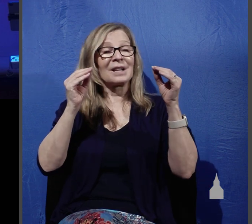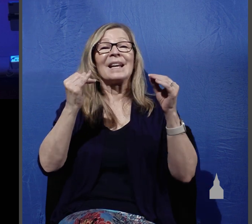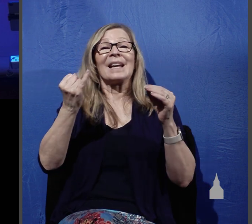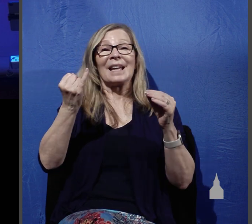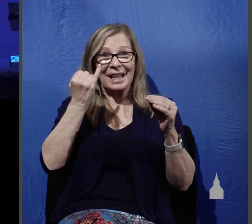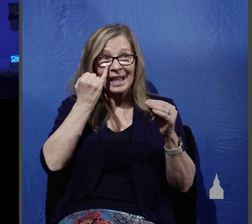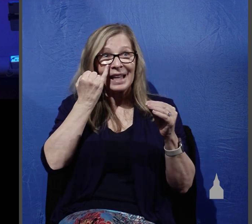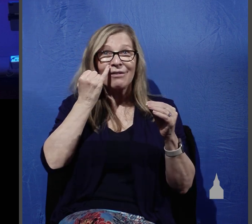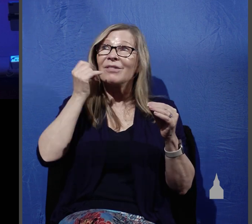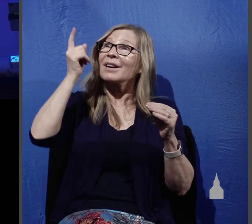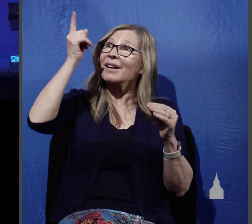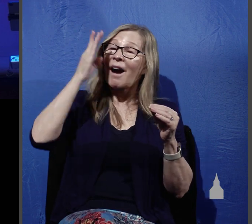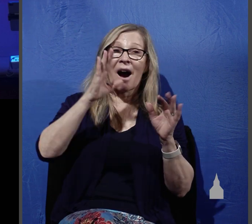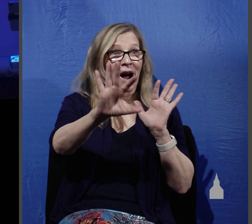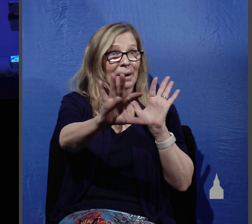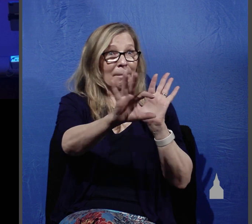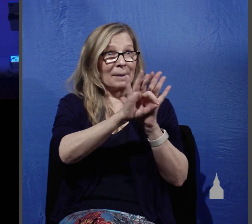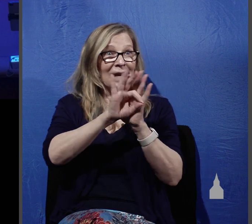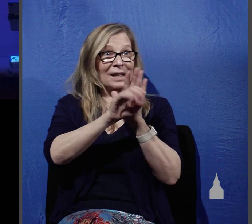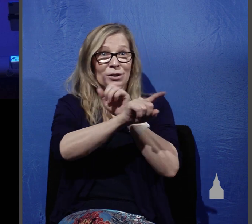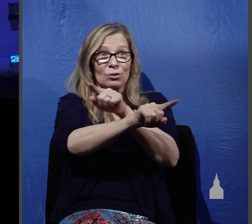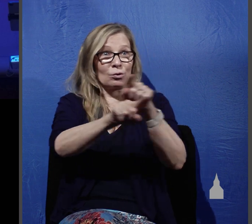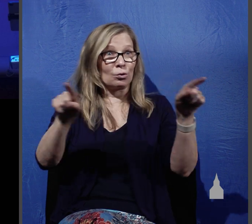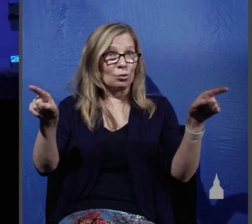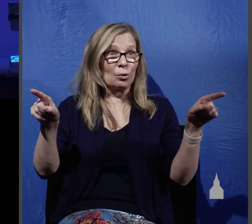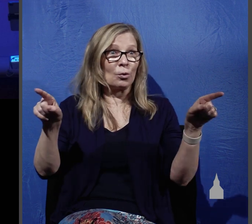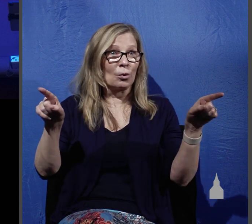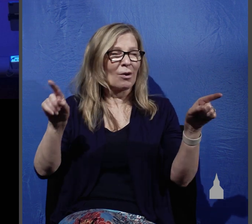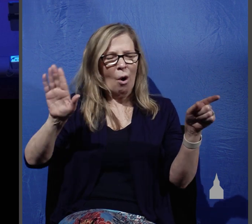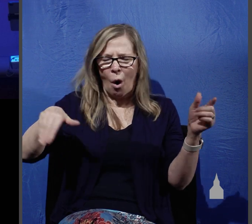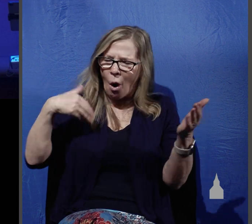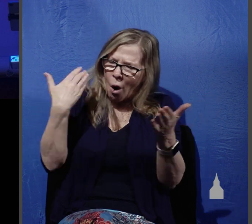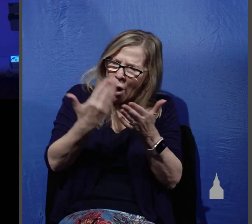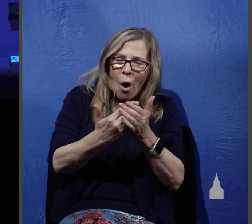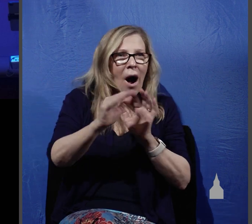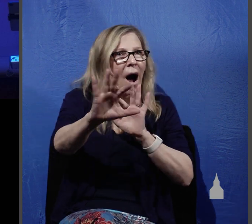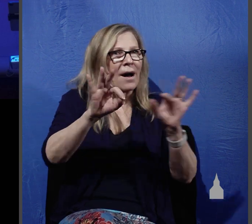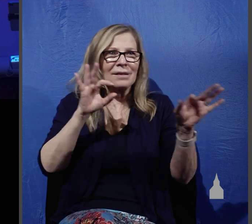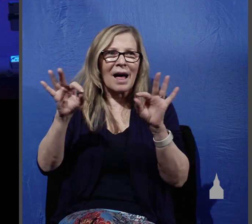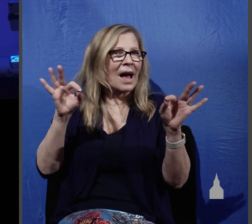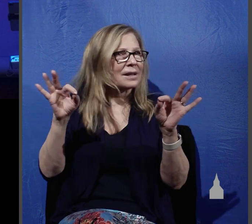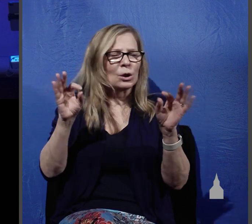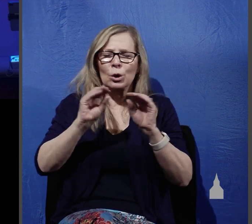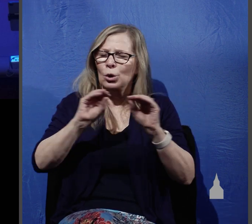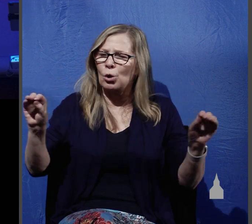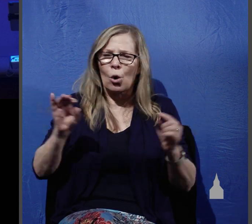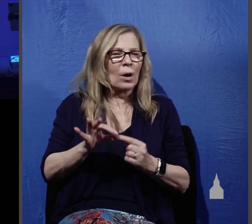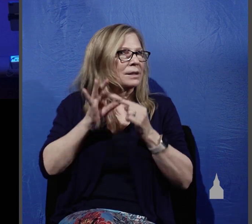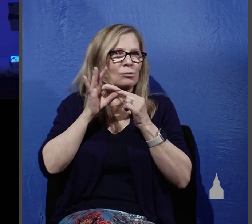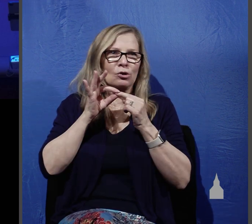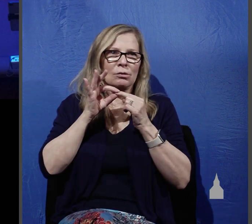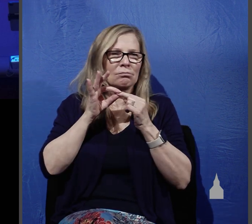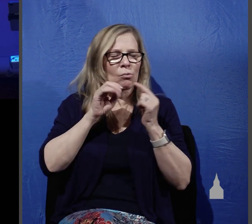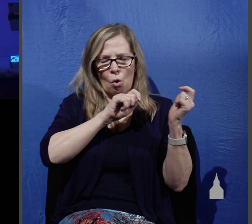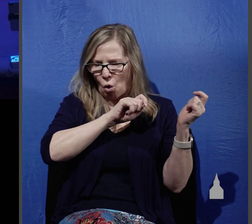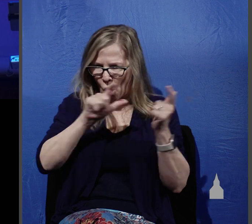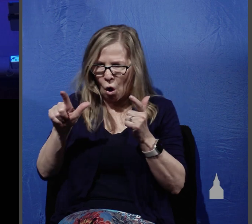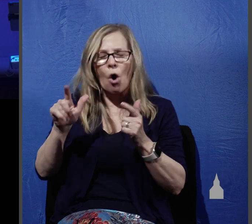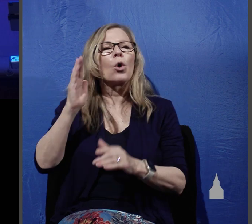chosen, all who are sovereignly chosen by God, all the elect without exception will come to faith in